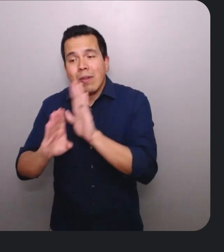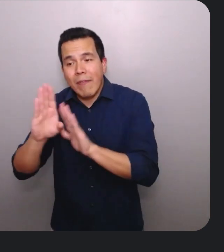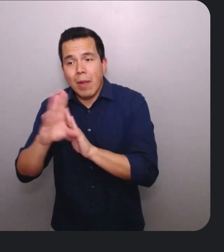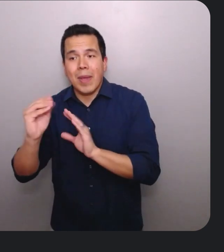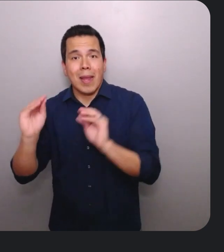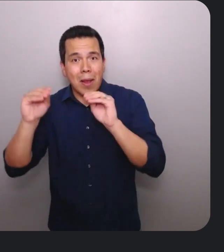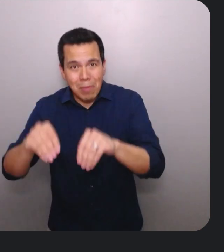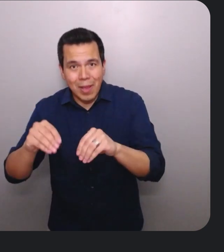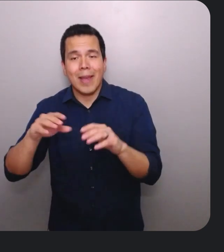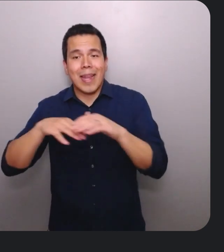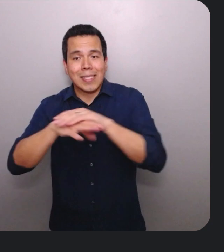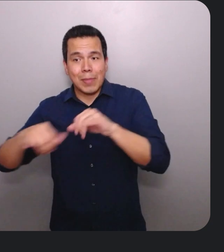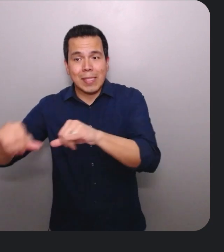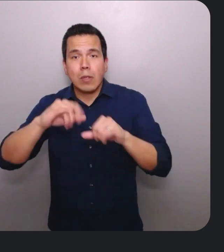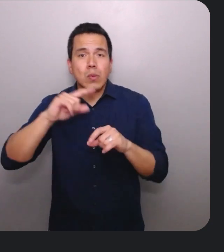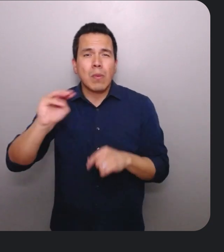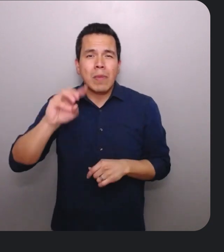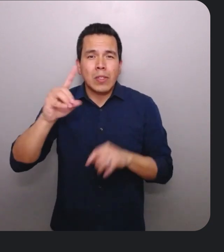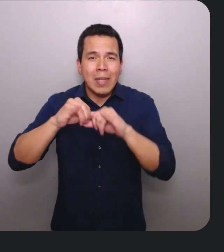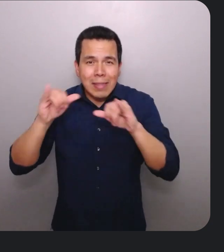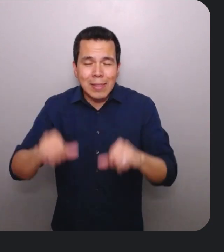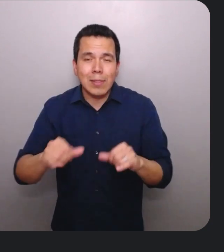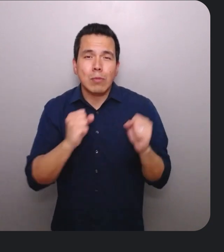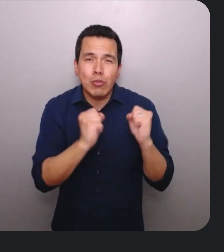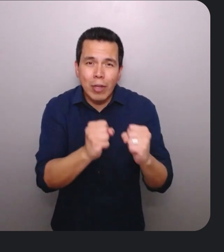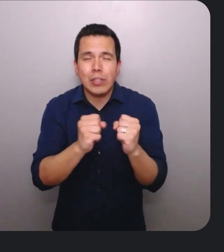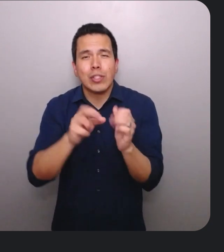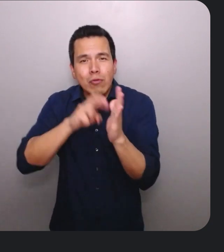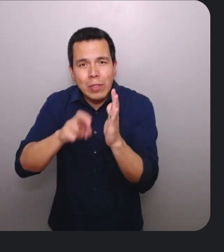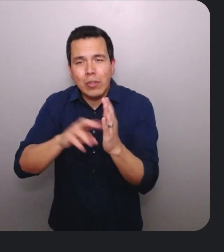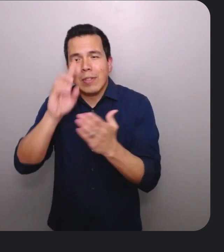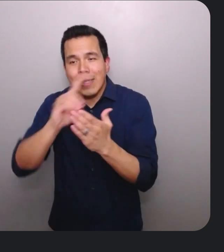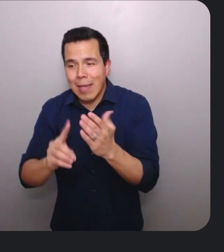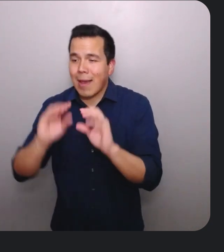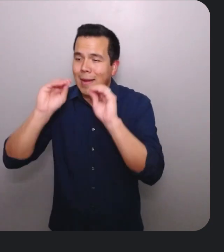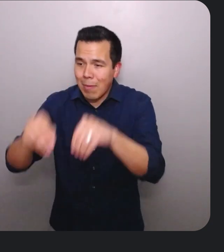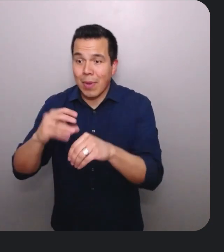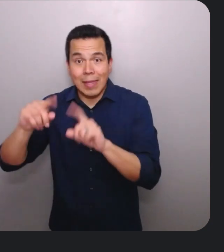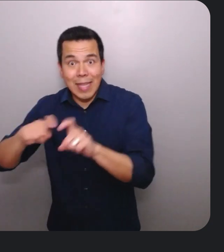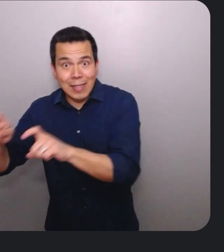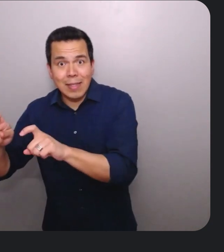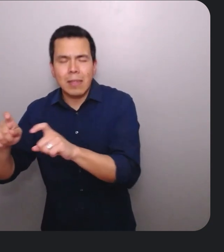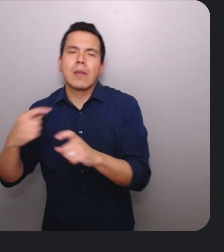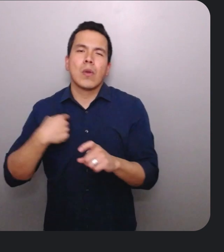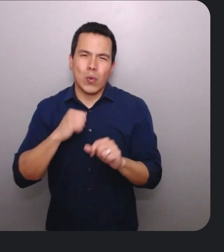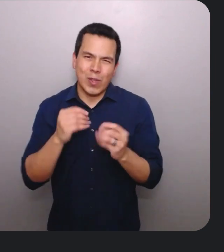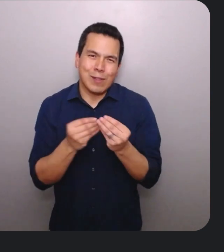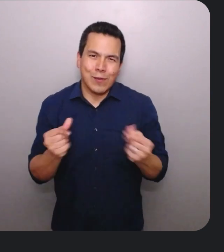standards to material strategy, research, design, implementation, and testing, we address accessibility early